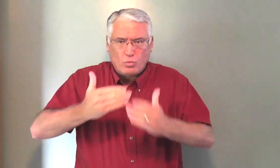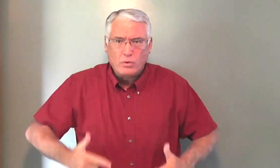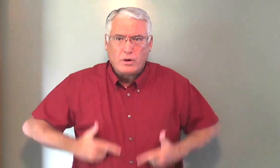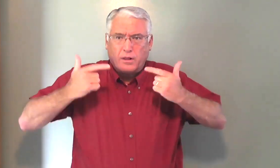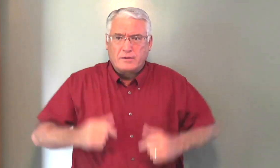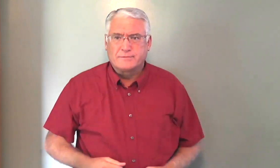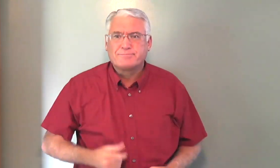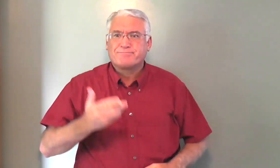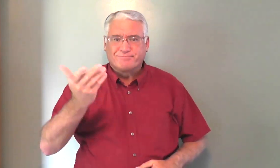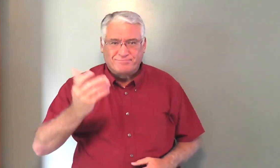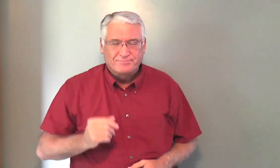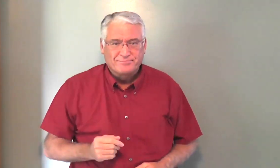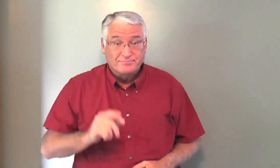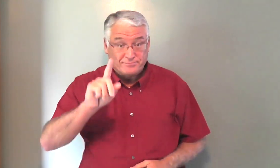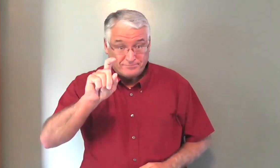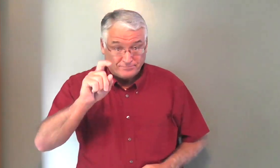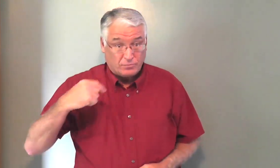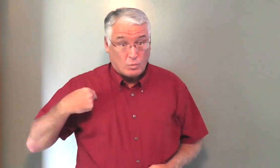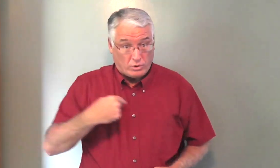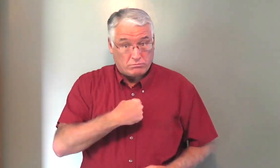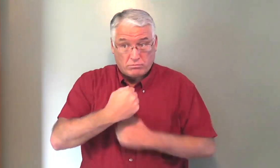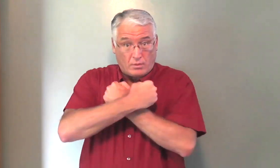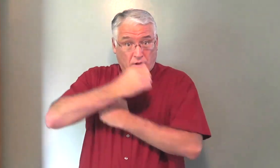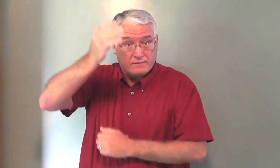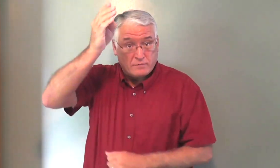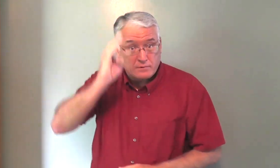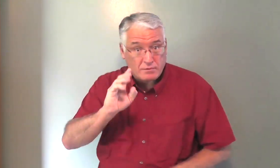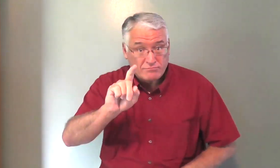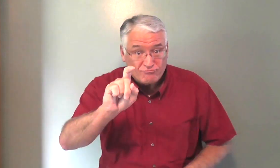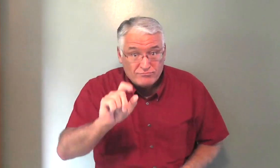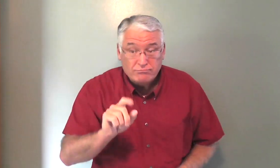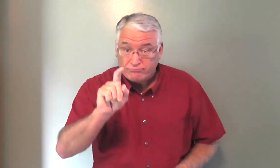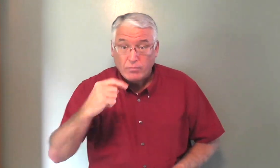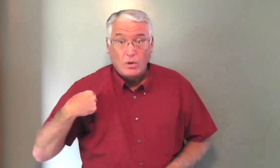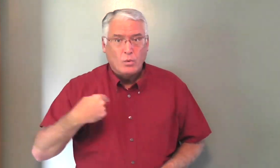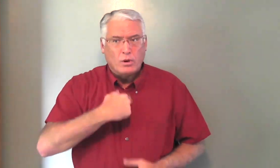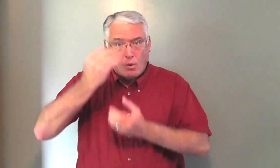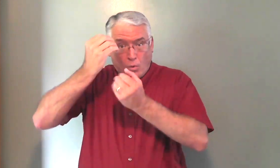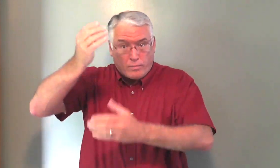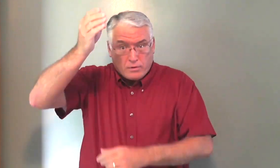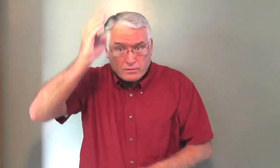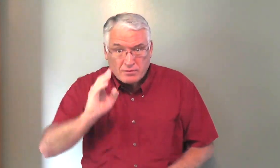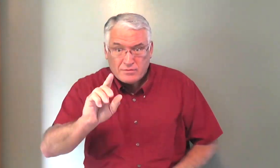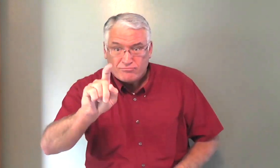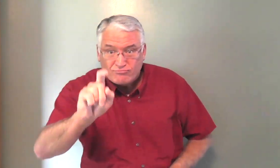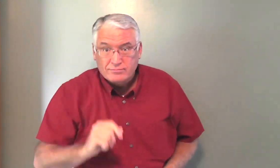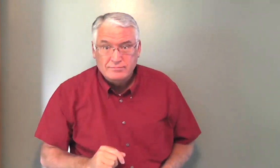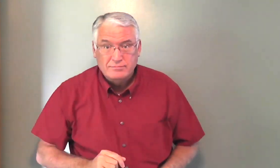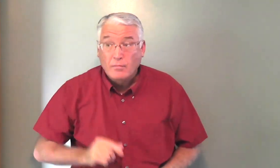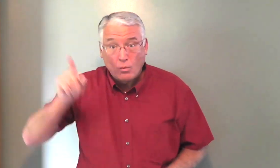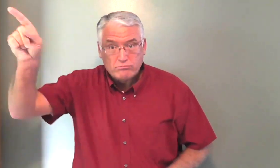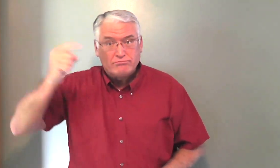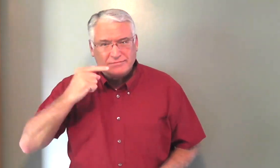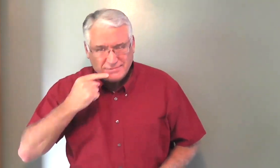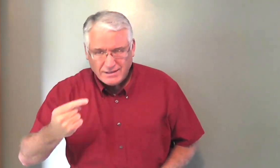grow up and have a good life. The question, do we love God? Do we obey God?